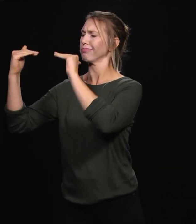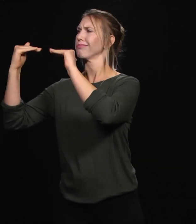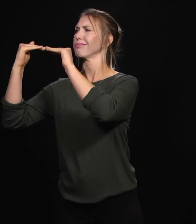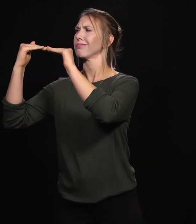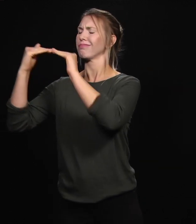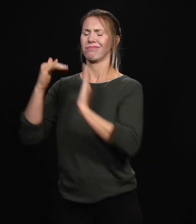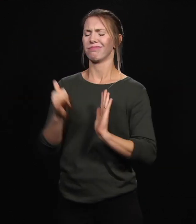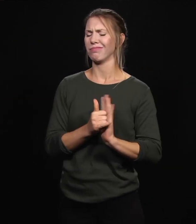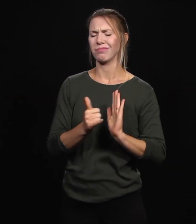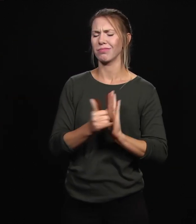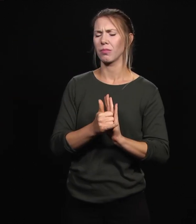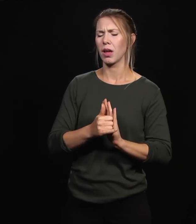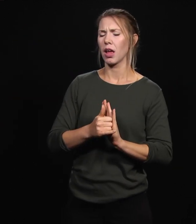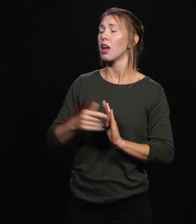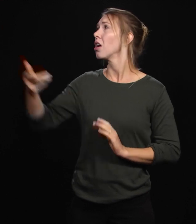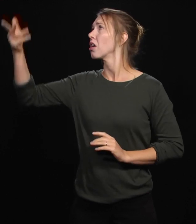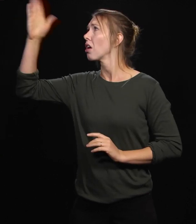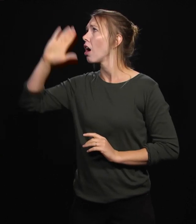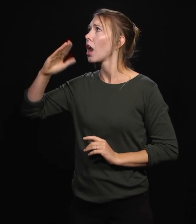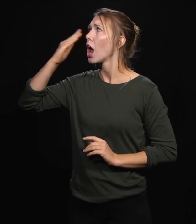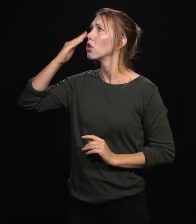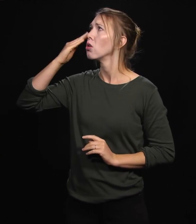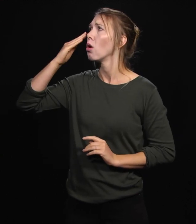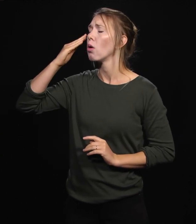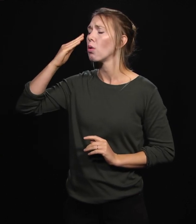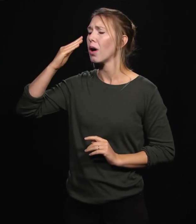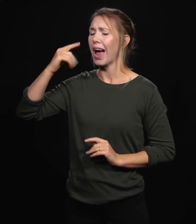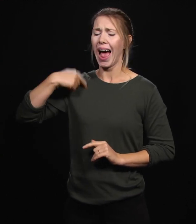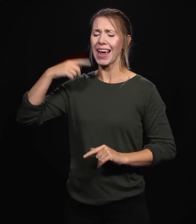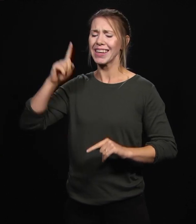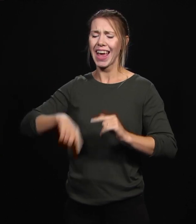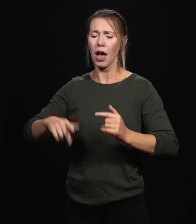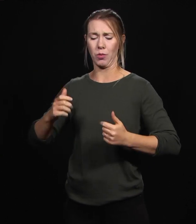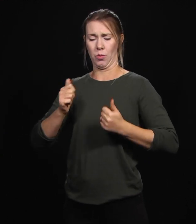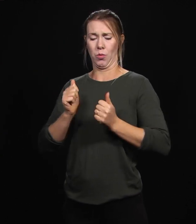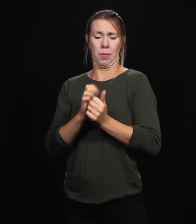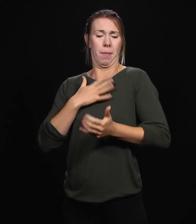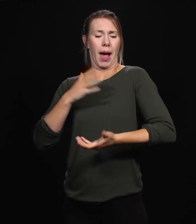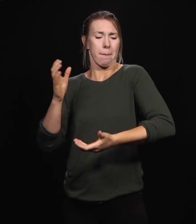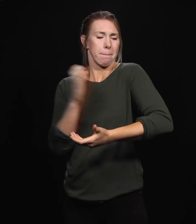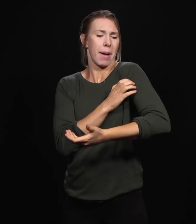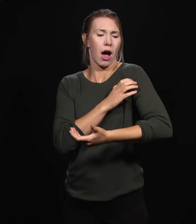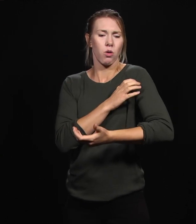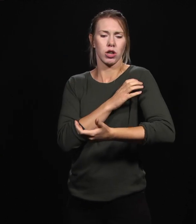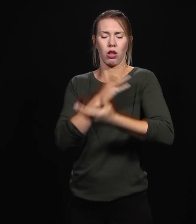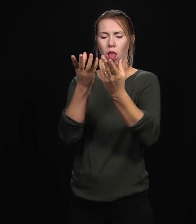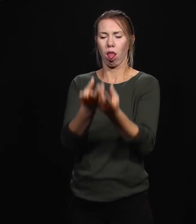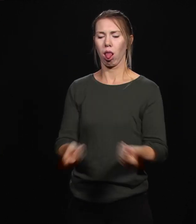God, know there's nothing that I can do in my own power to solve this problem that I have of sin that separates me from you.